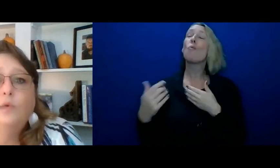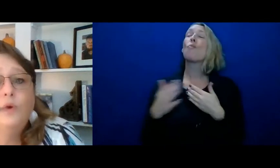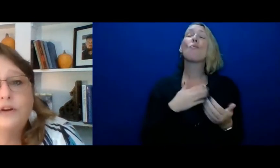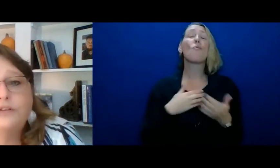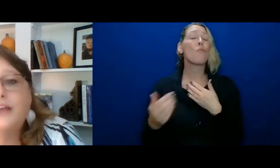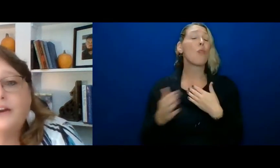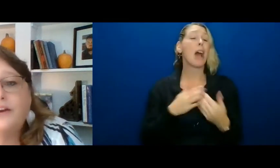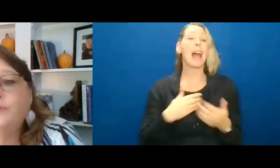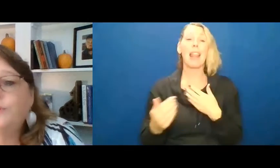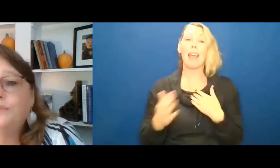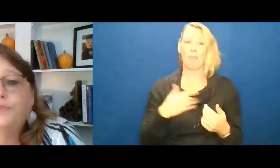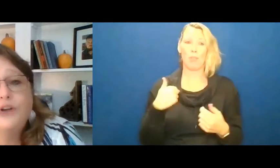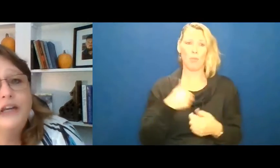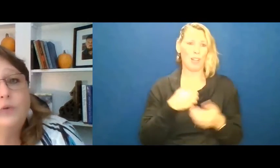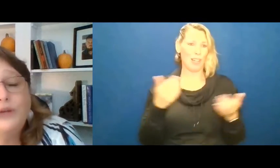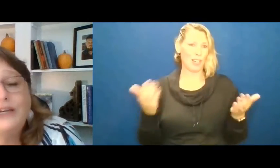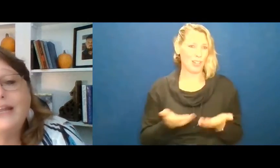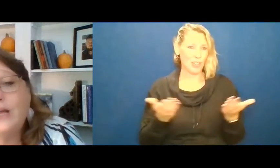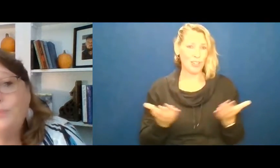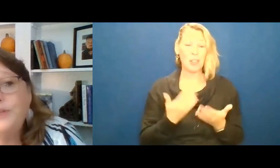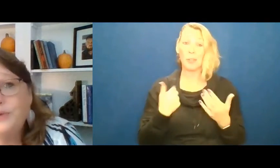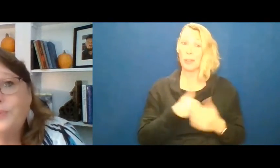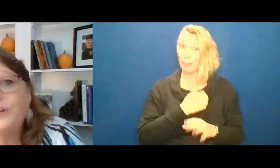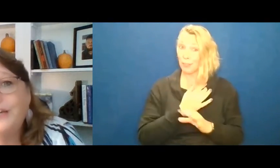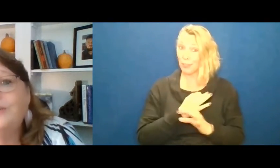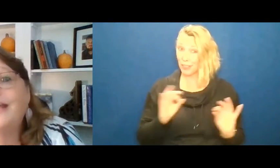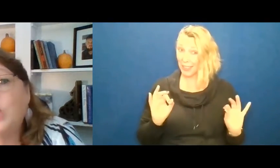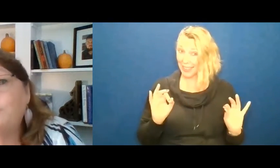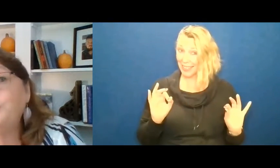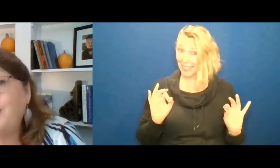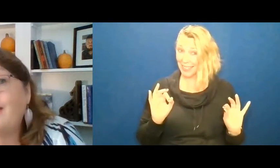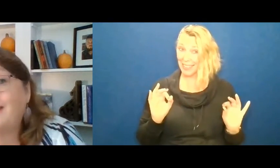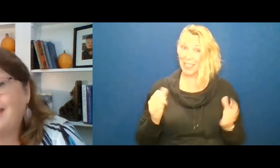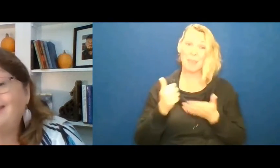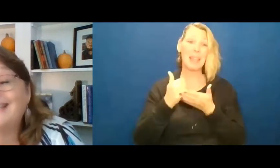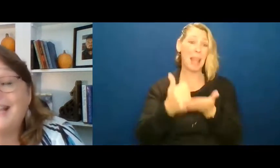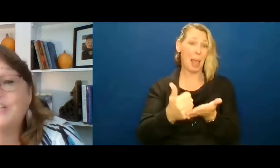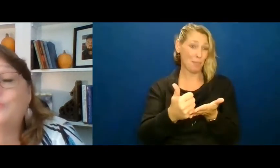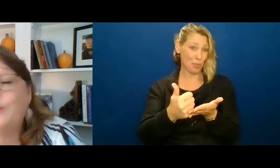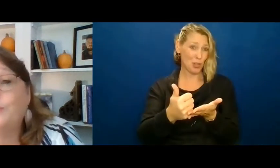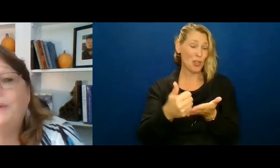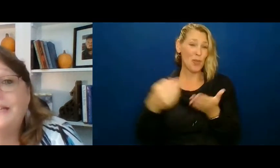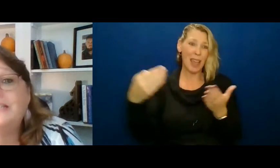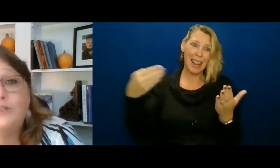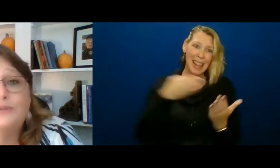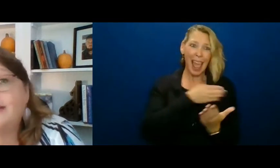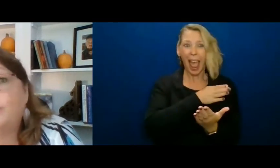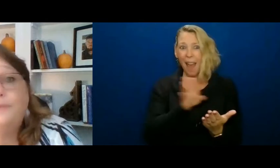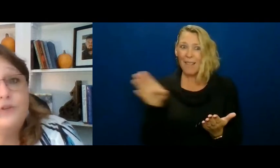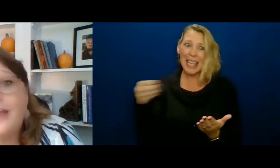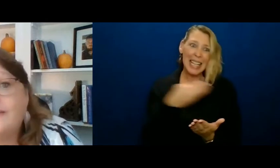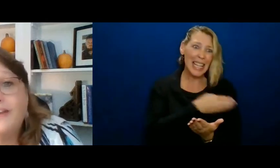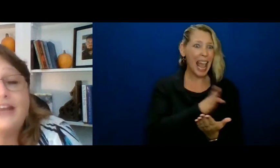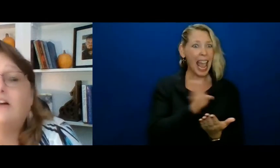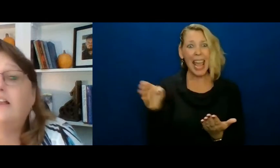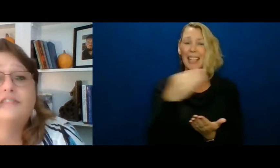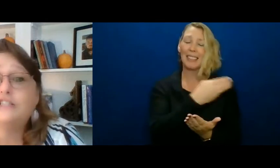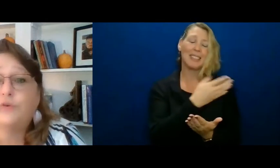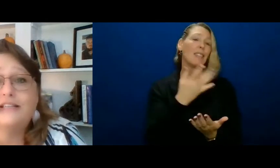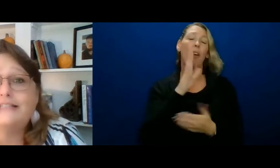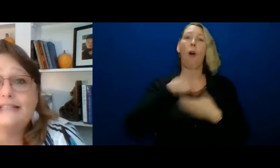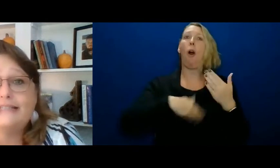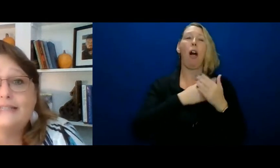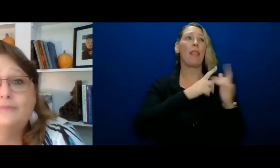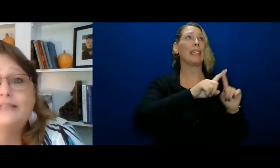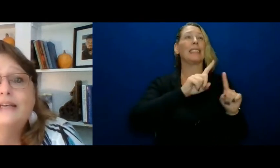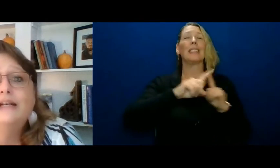we're there and we're free and we can help you we're here to help you navigate that's actually what we're paid to do is to help you navigate all of